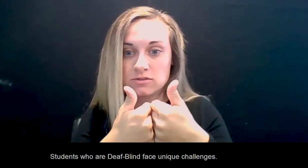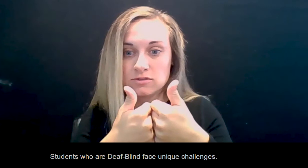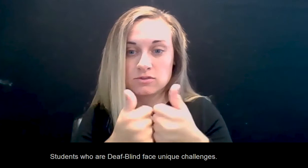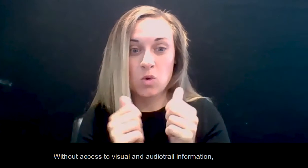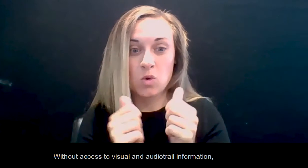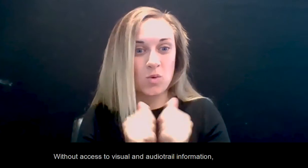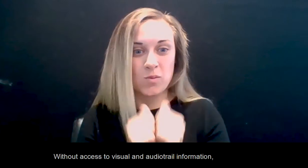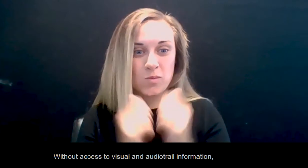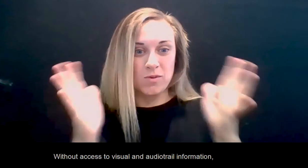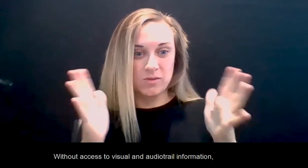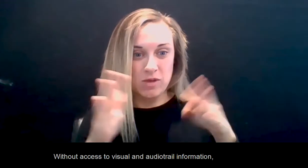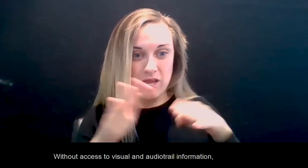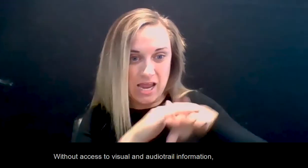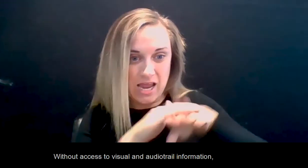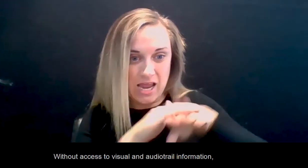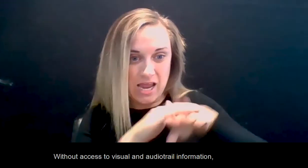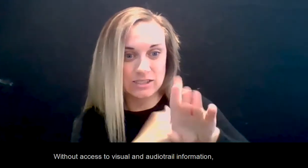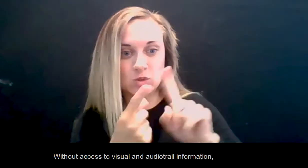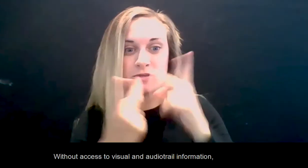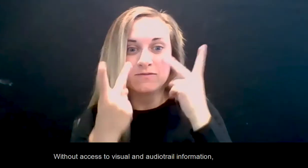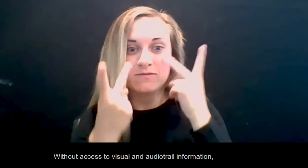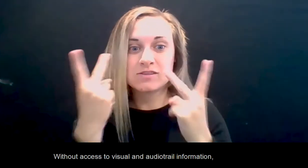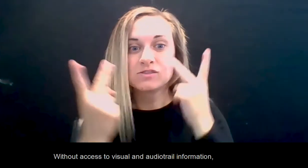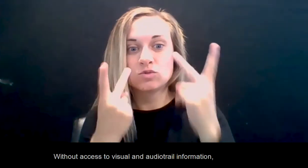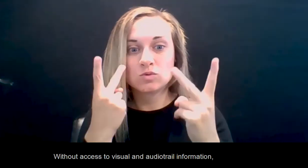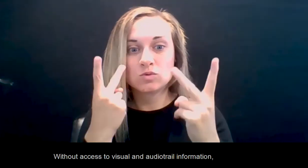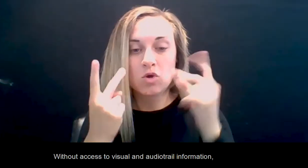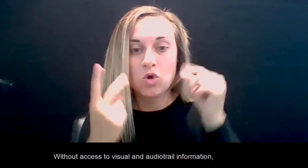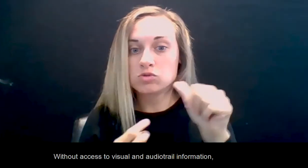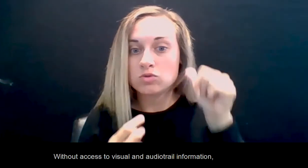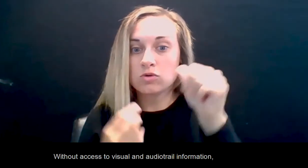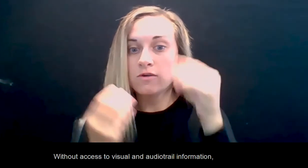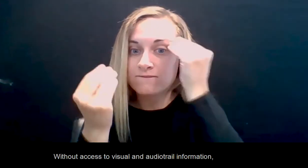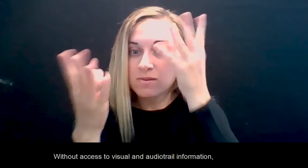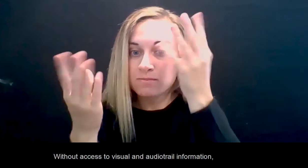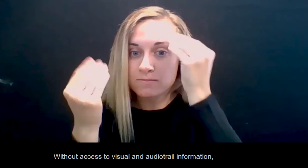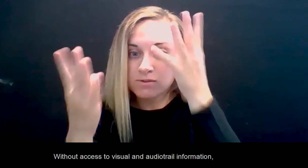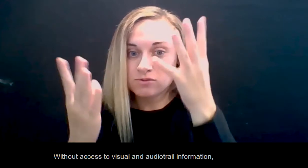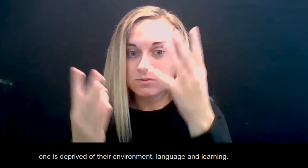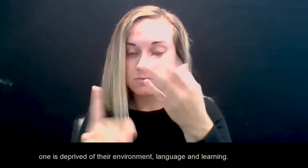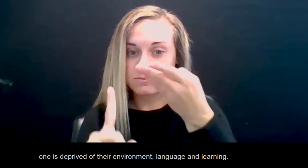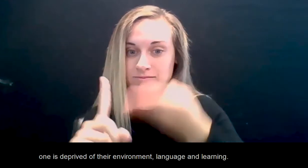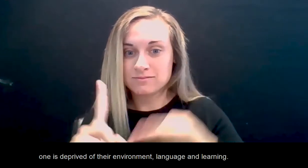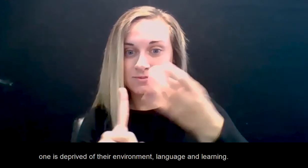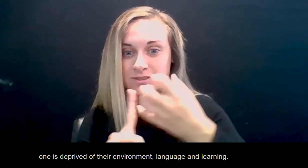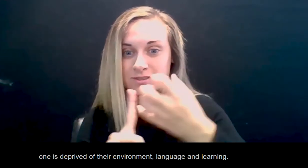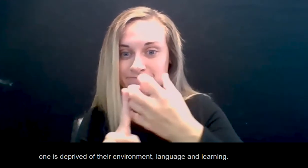Without access to visual and audio trail information, one is deprived of their